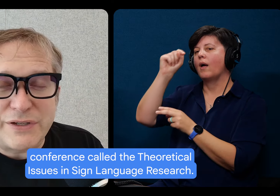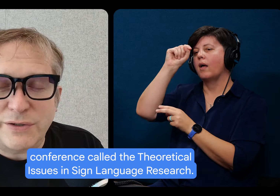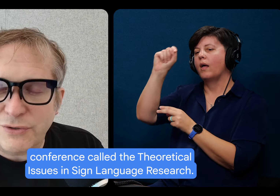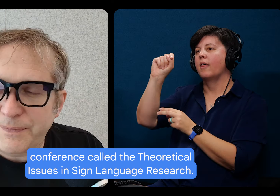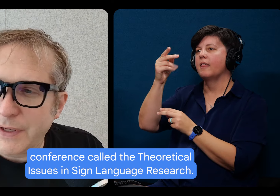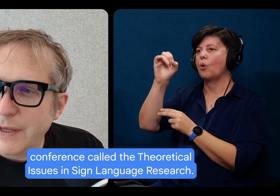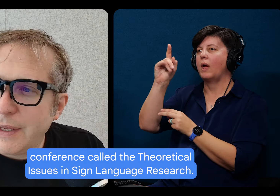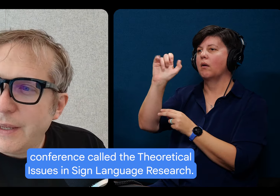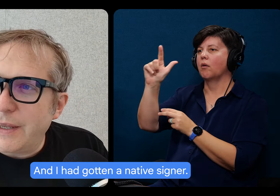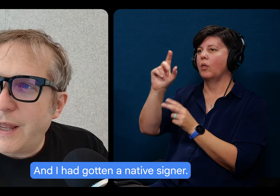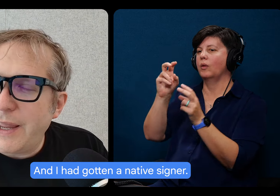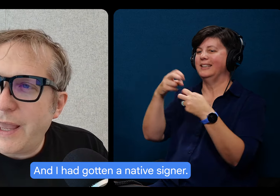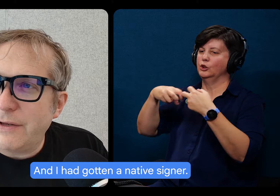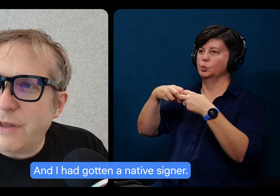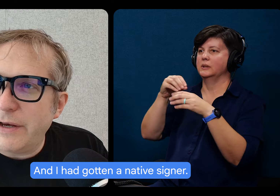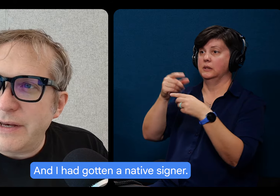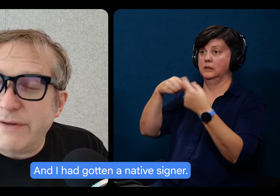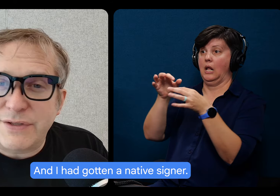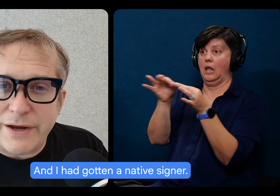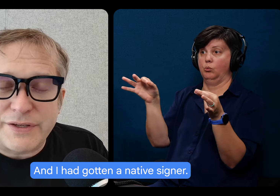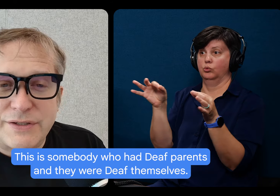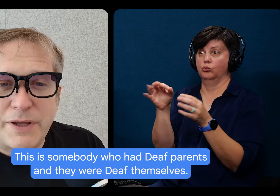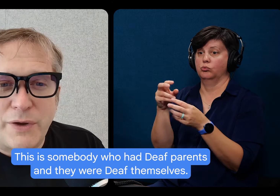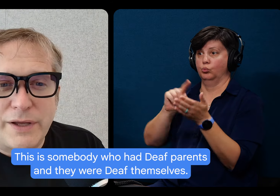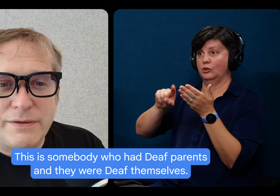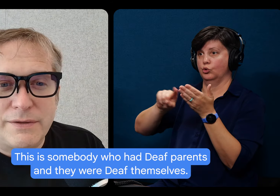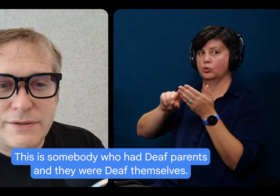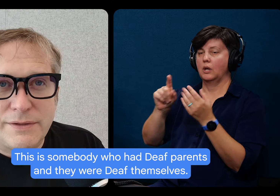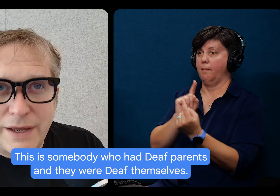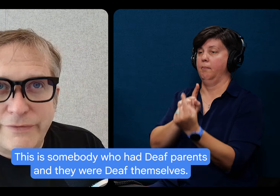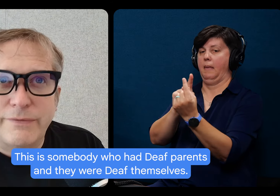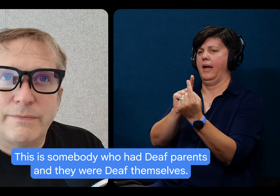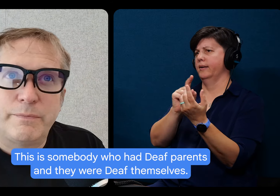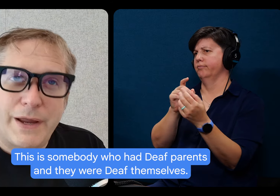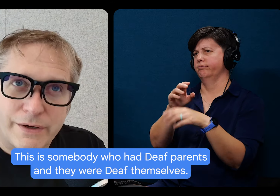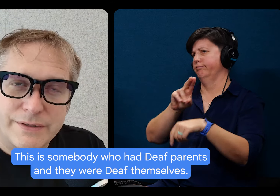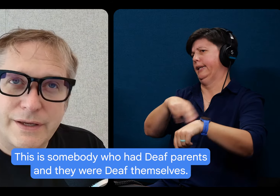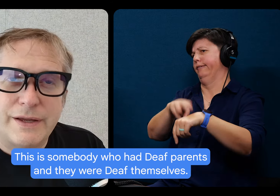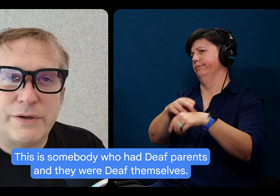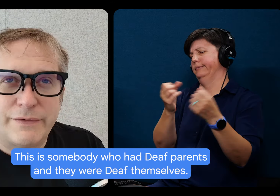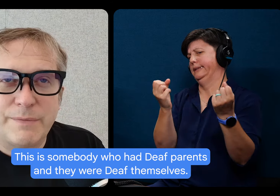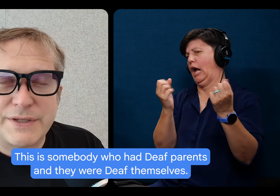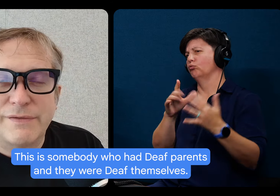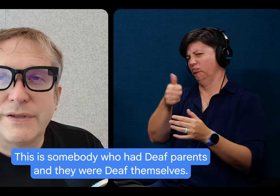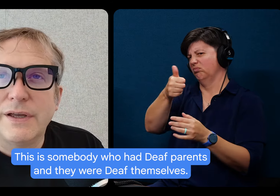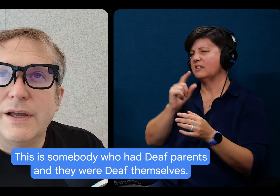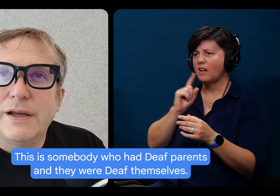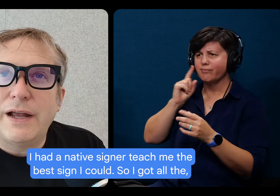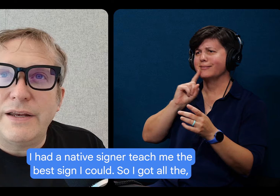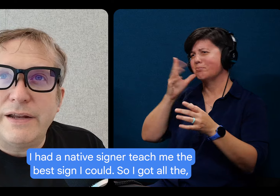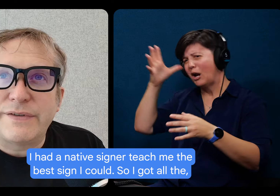language research. And I had gotten a native signer. This is somebody who had deaf parents and they were deaf themselves.